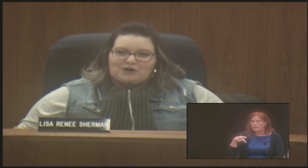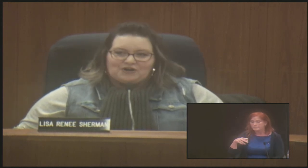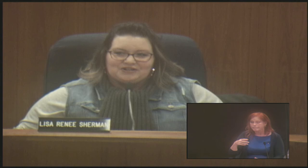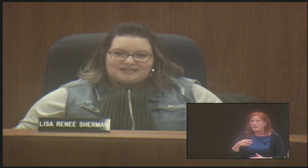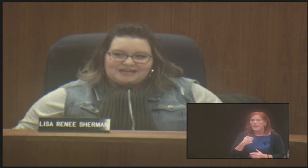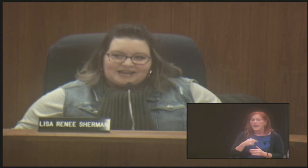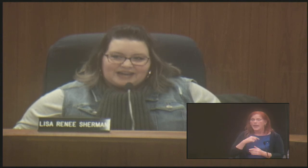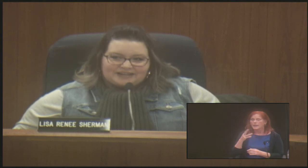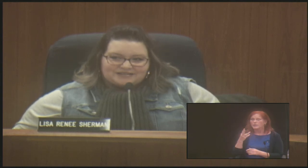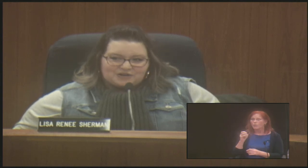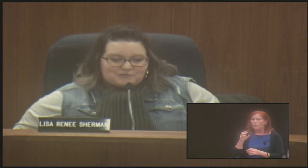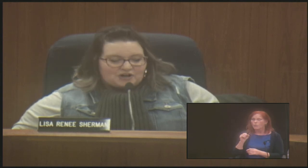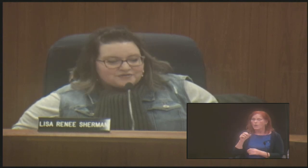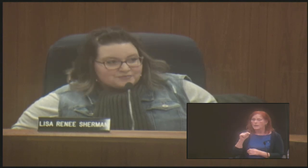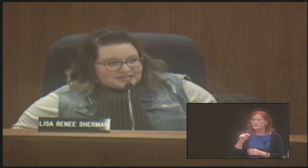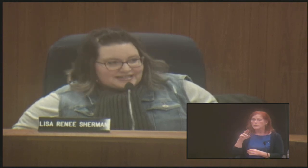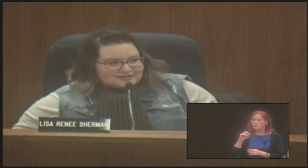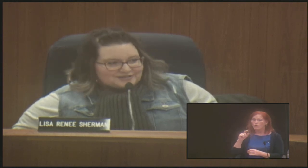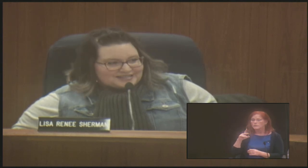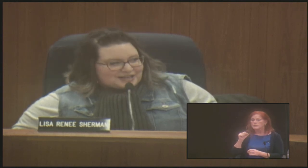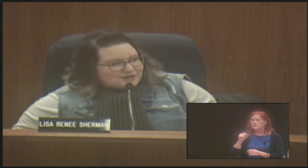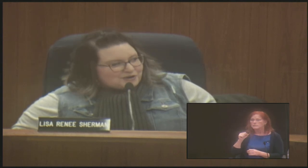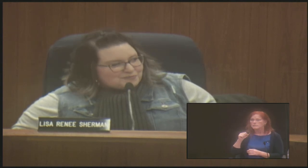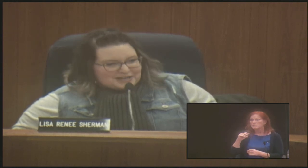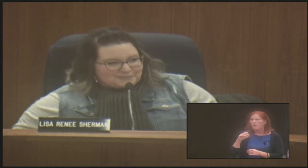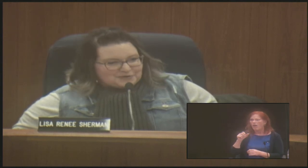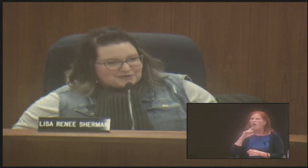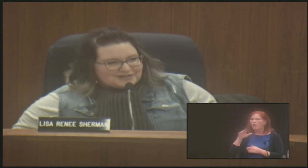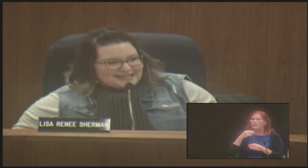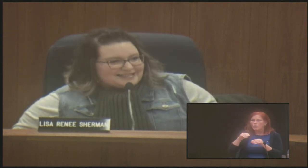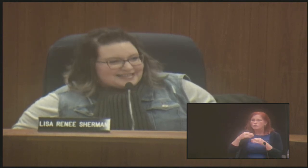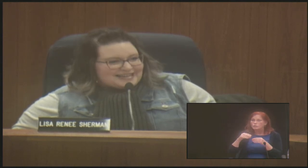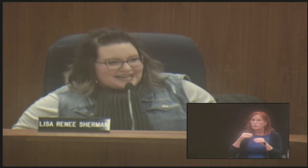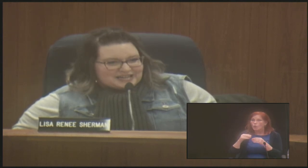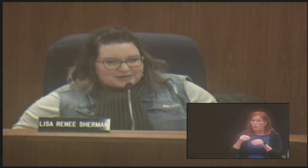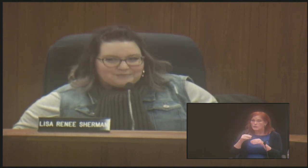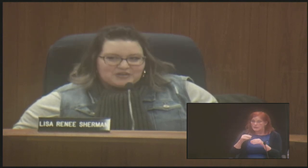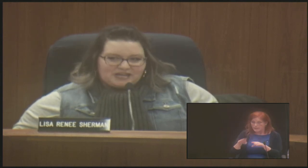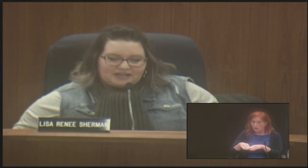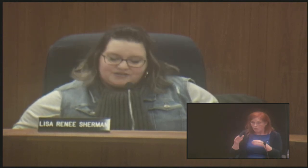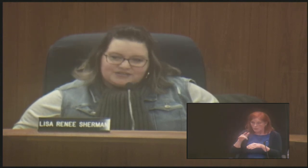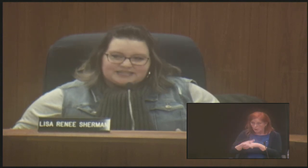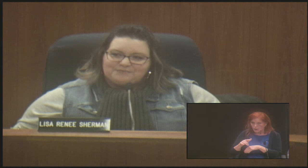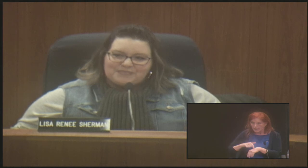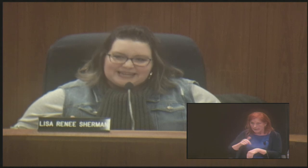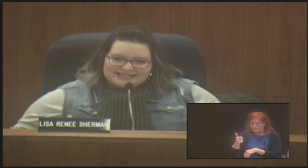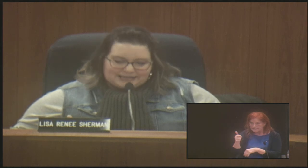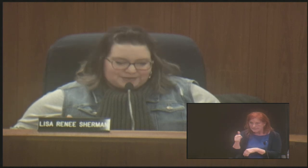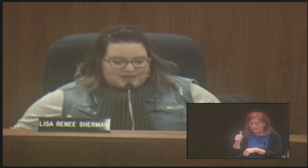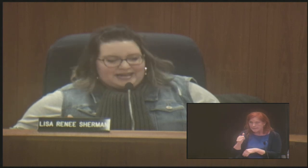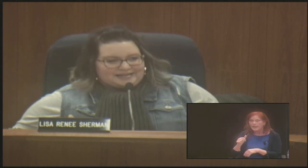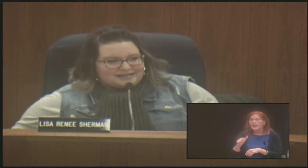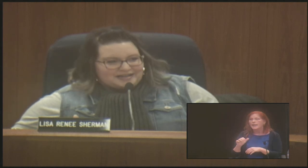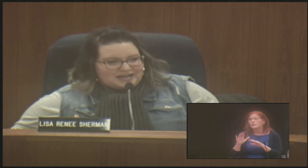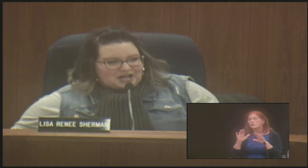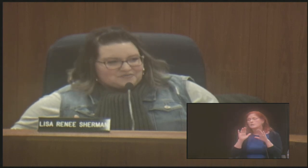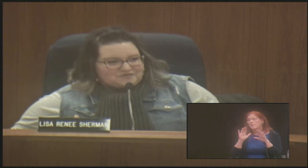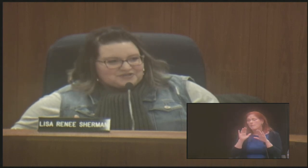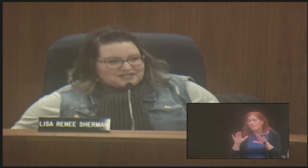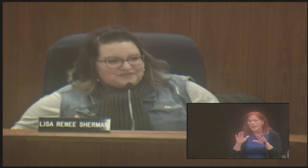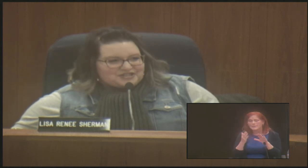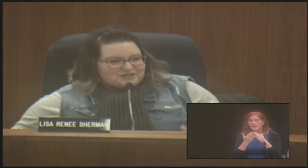Roads Mall and, um, all the retailers that open up early at 10 a.m. and do this amazing thing,